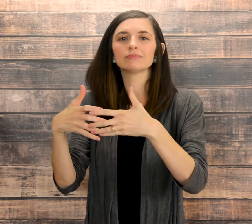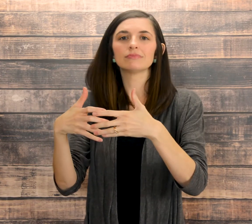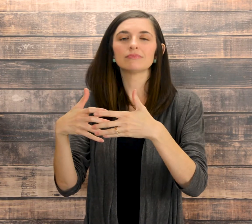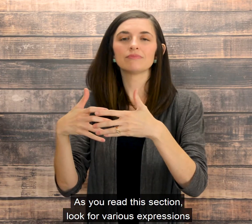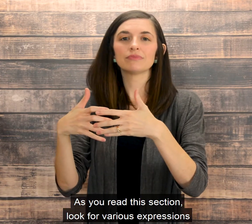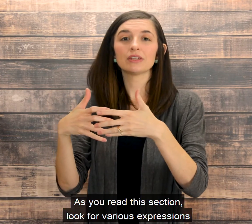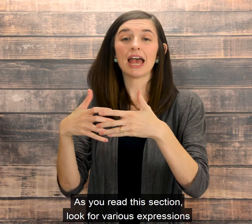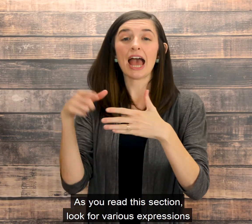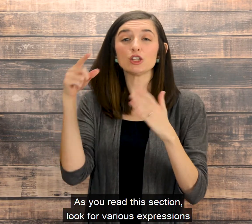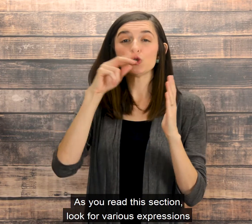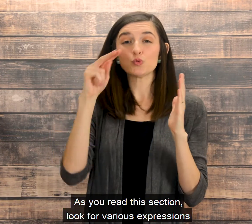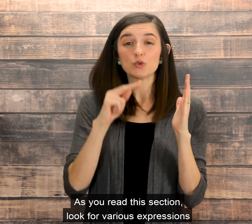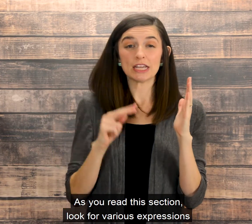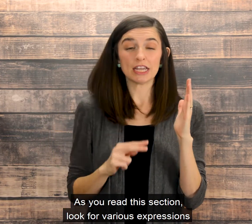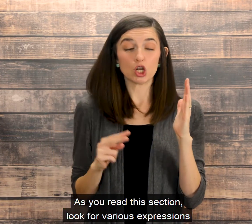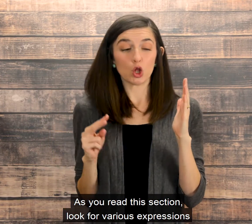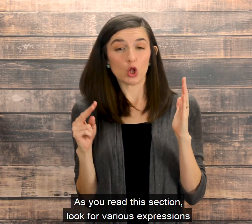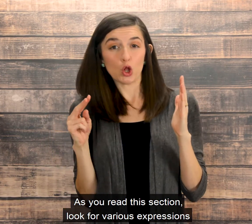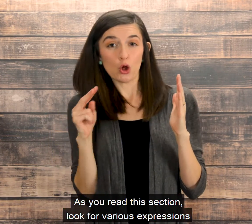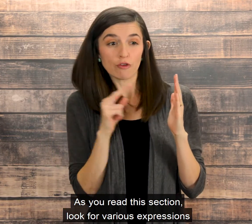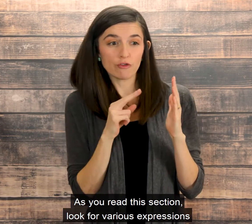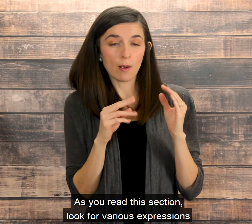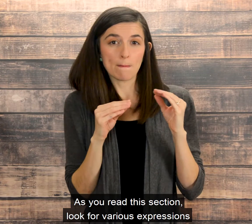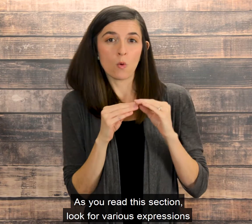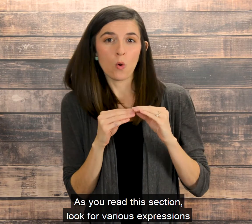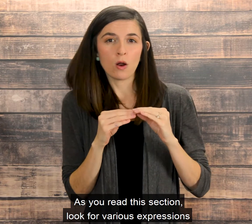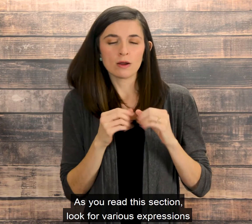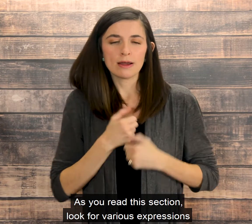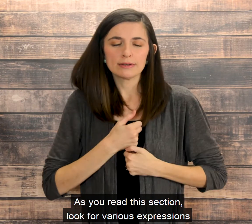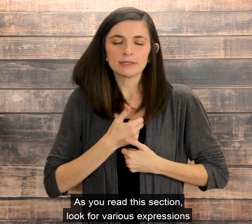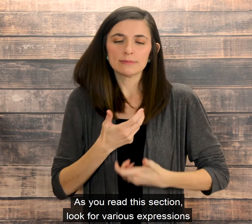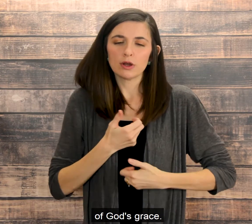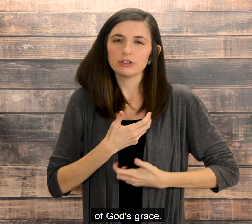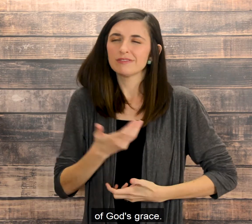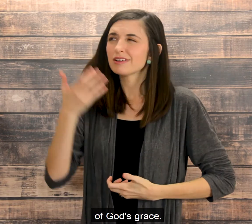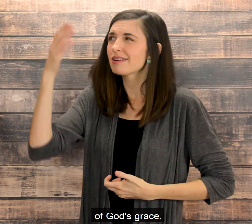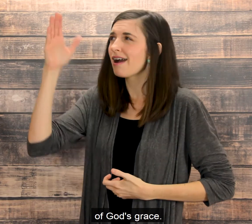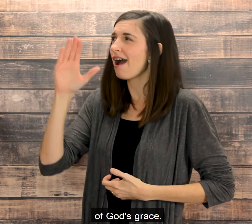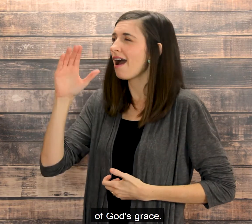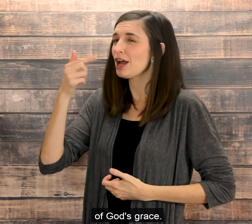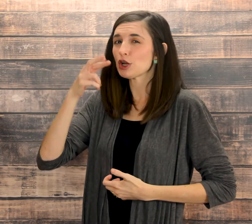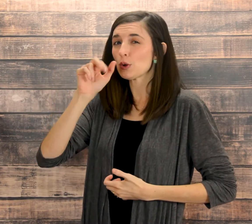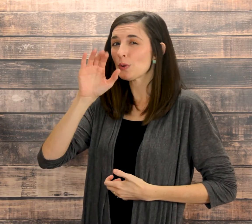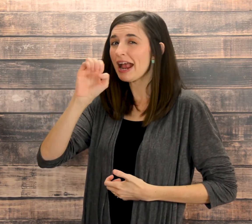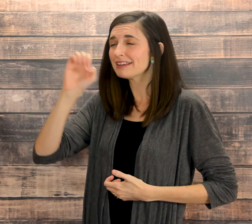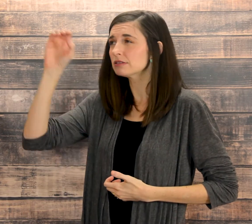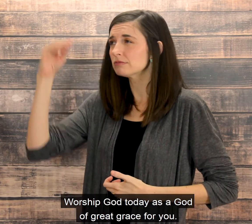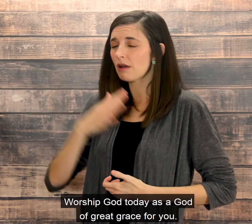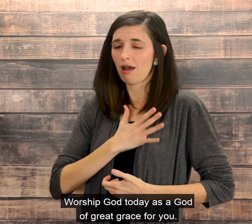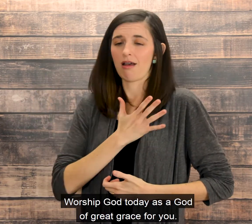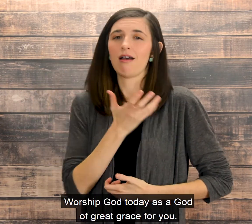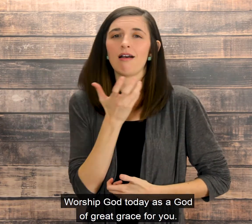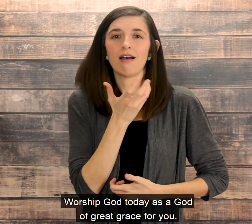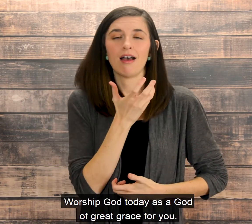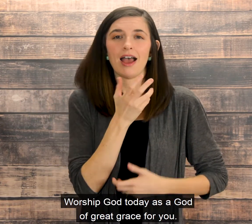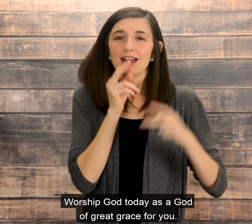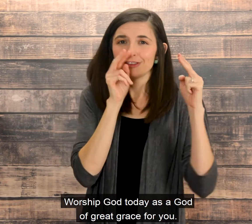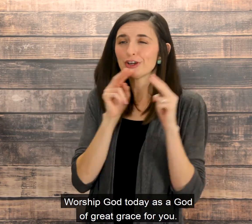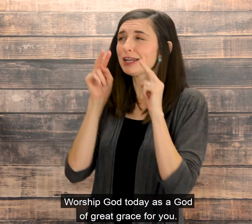As you read this section, look for various expressions of God's grace. Worship God today as a